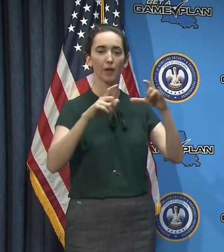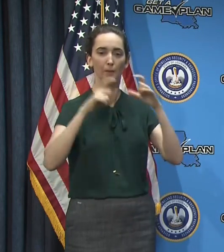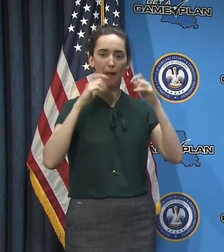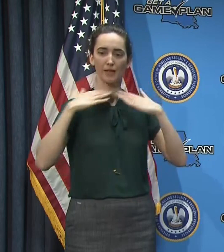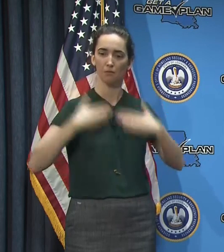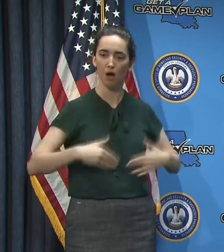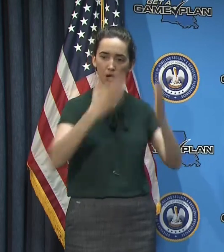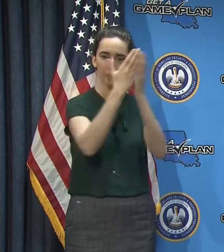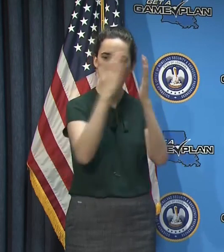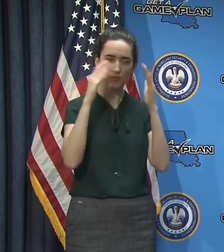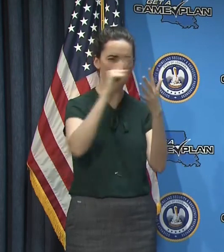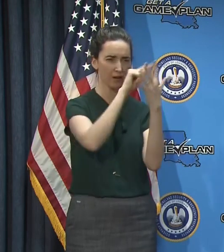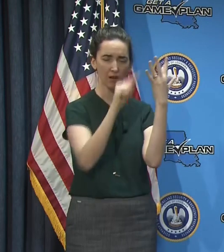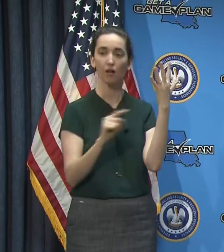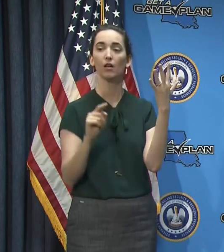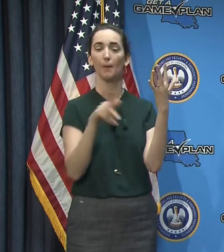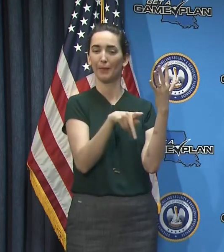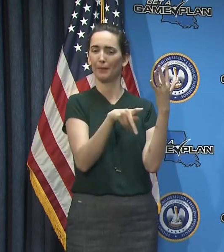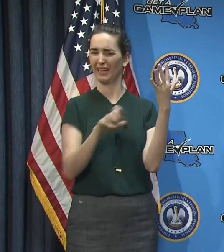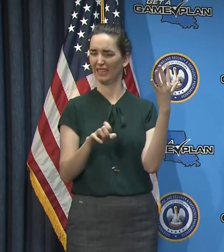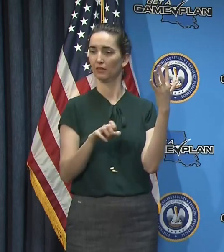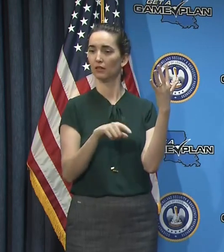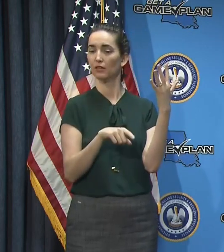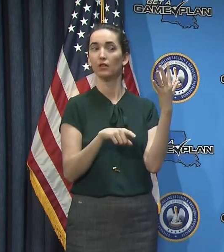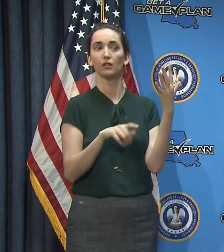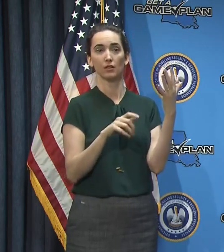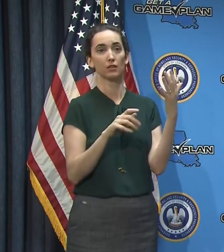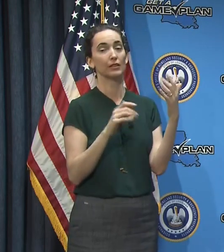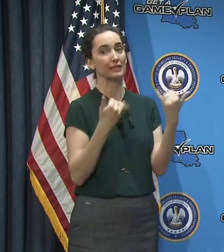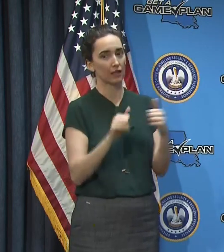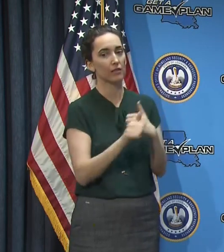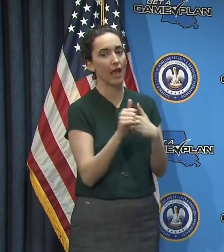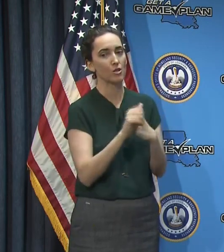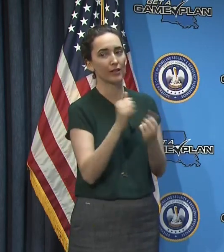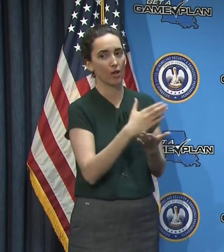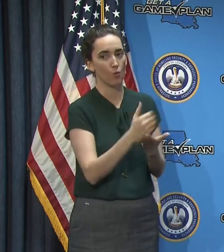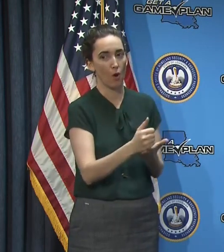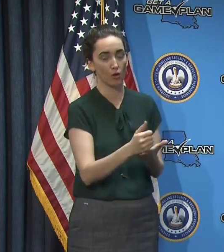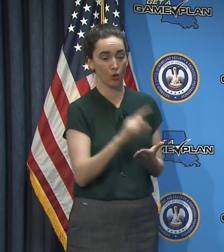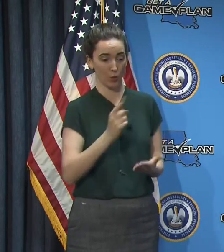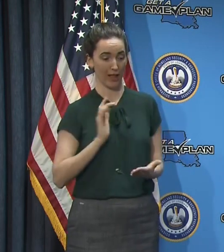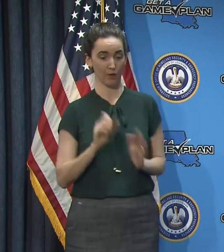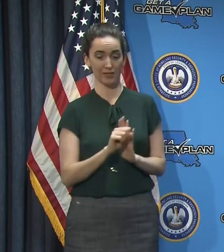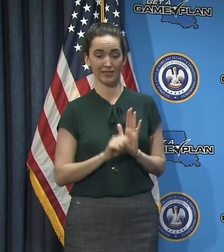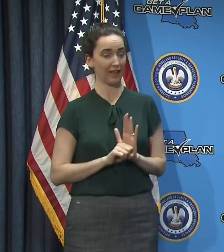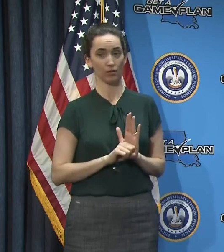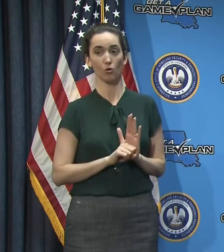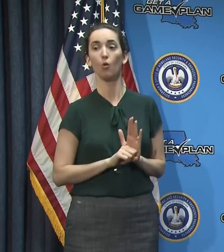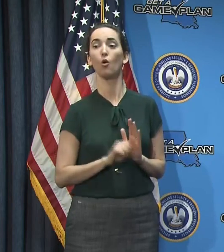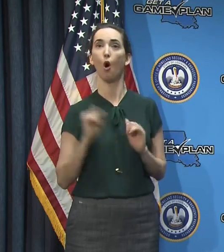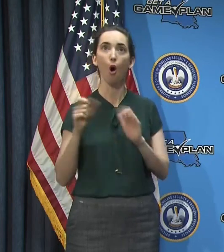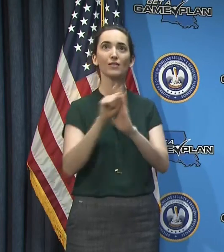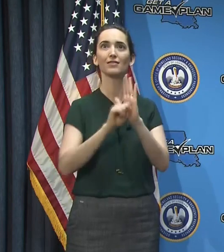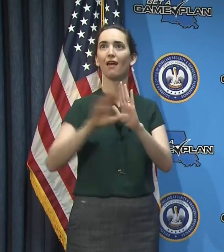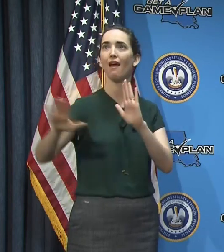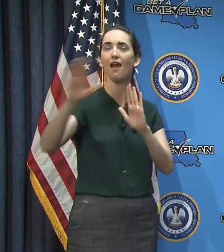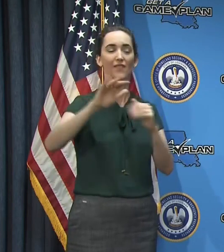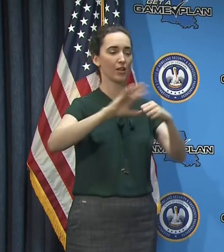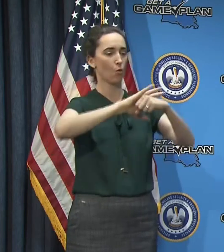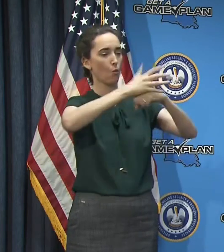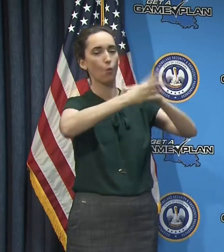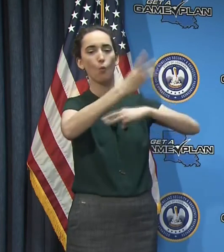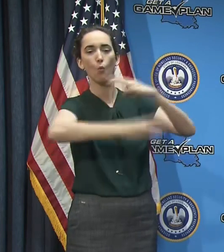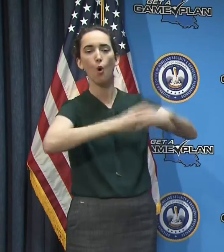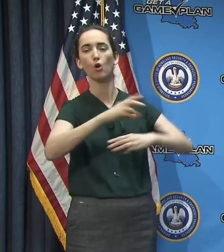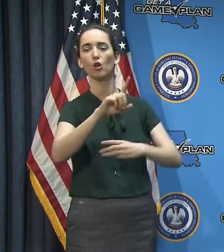for Louisiana, but for all the states, uh, in our country and for probably 160 or so countries across the globe. On that subject,